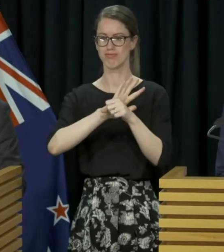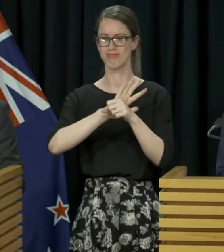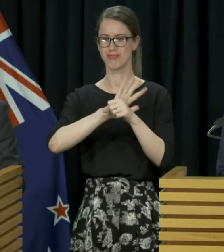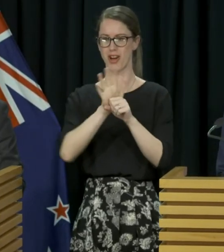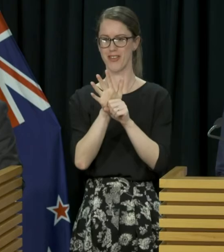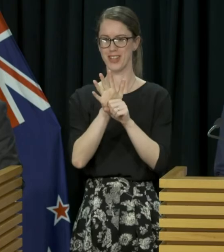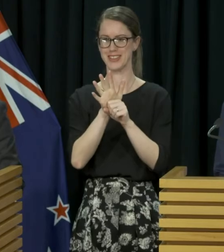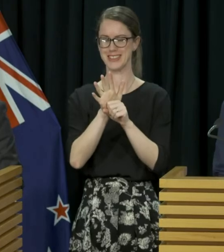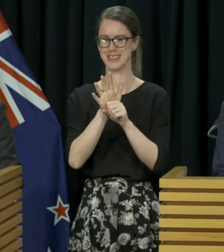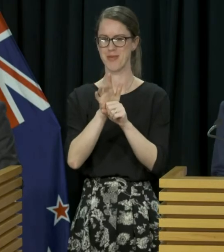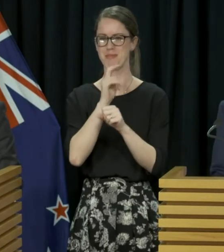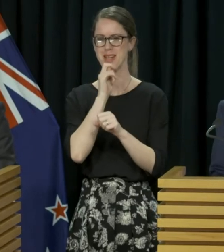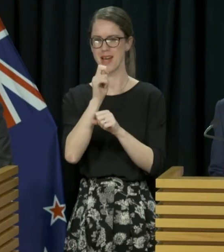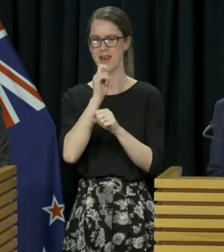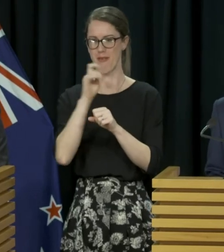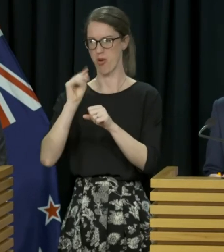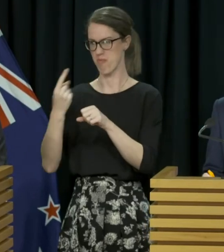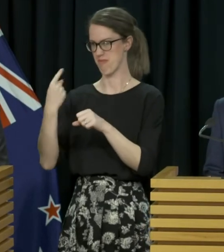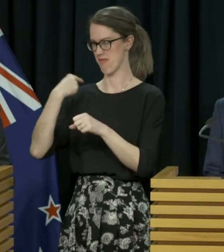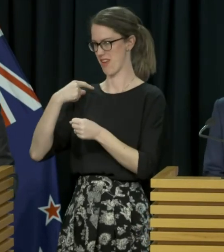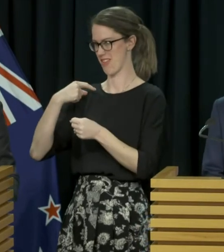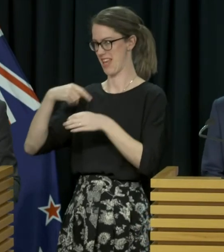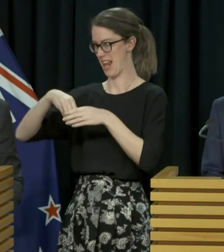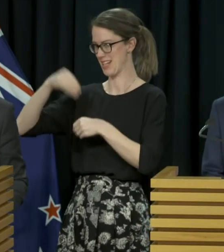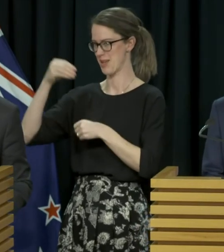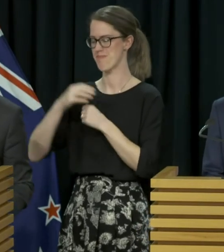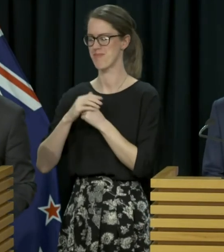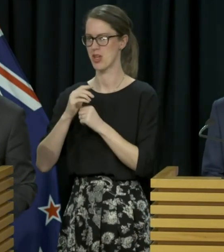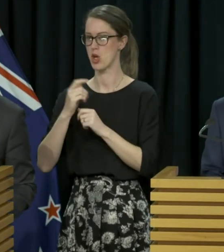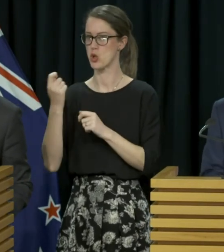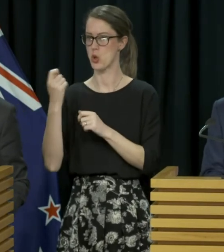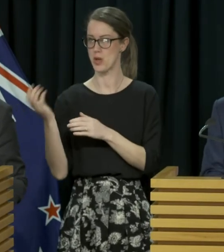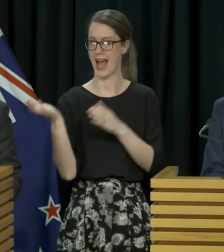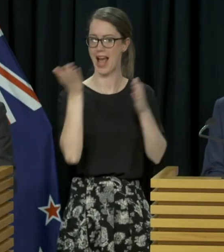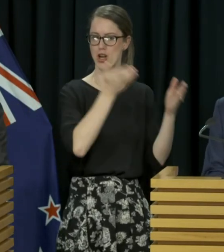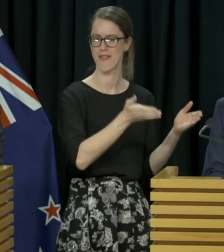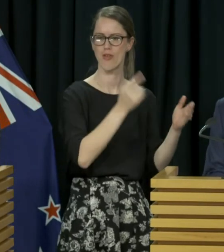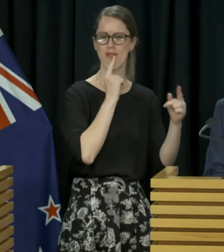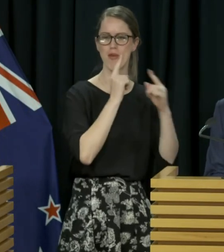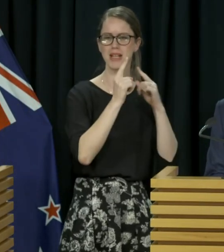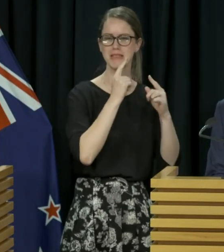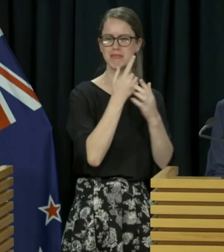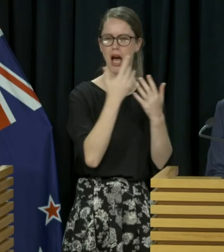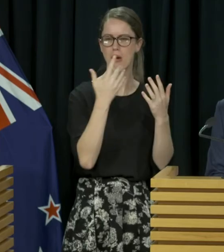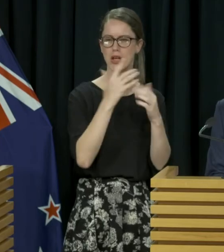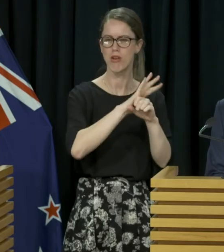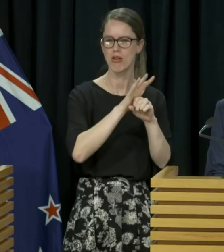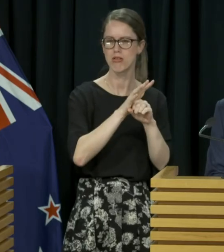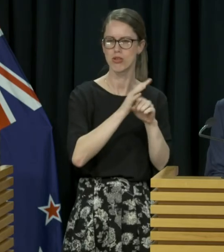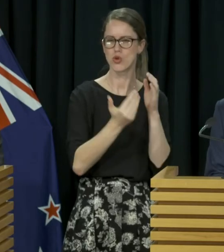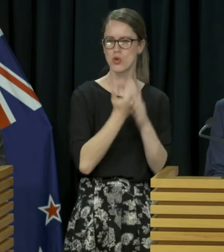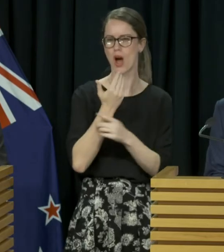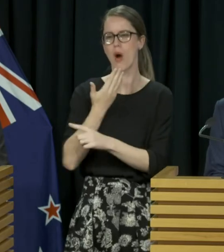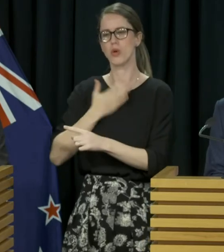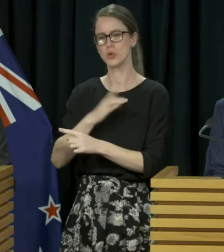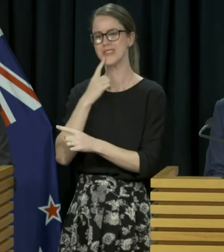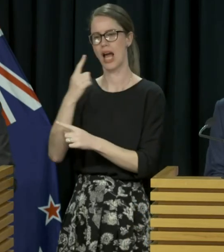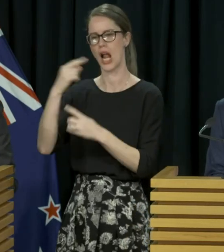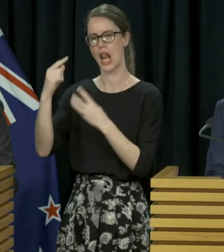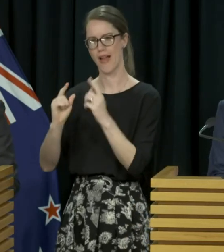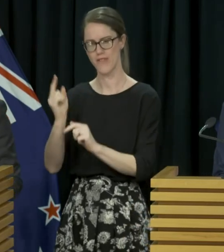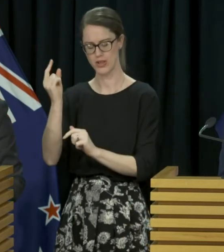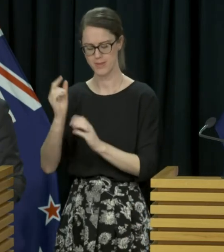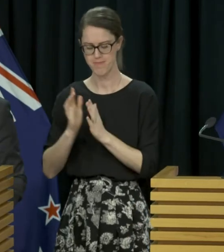conference since the election. So before I hand over to the Director General for the regular case update, I did want to make a few opening comments.